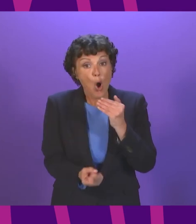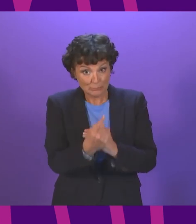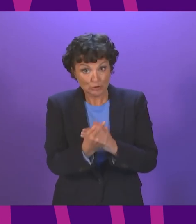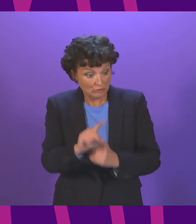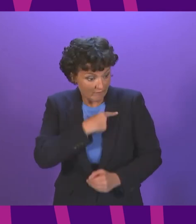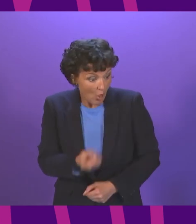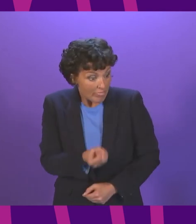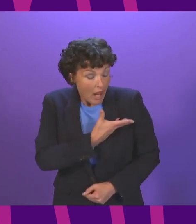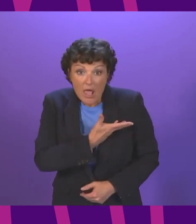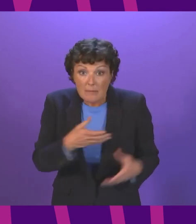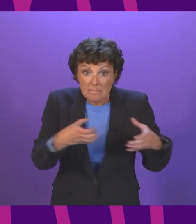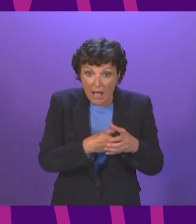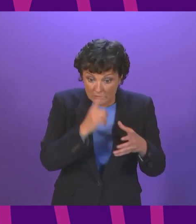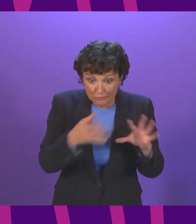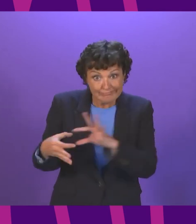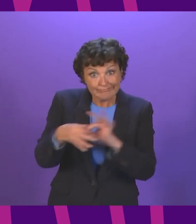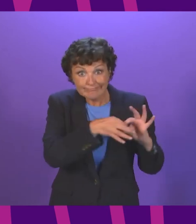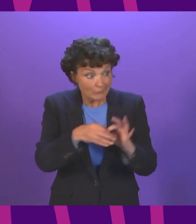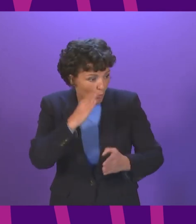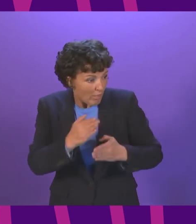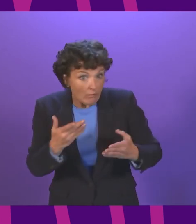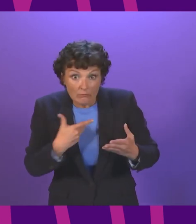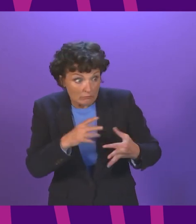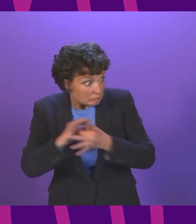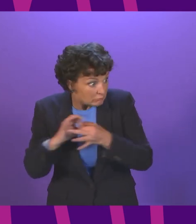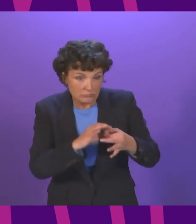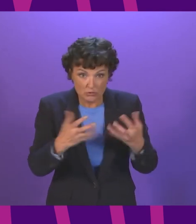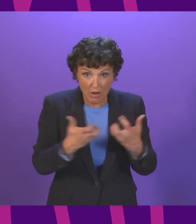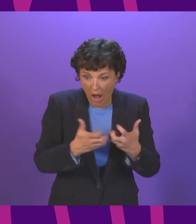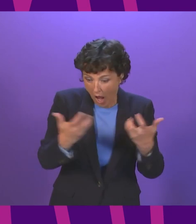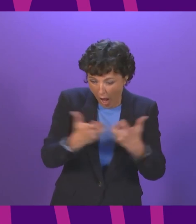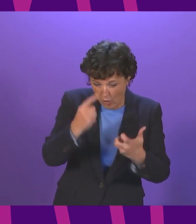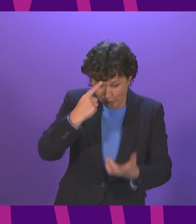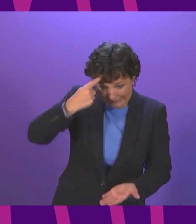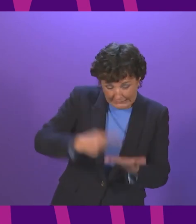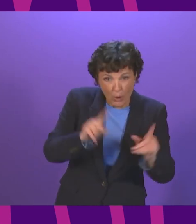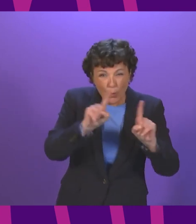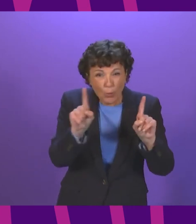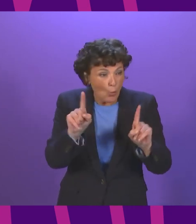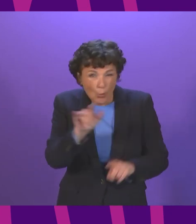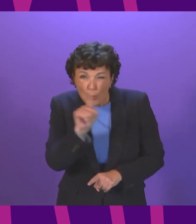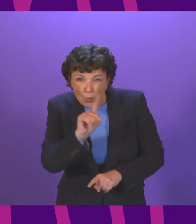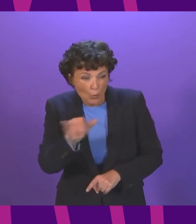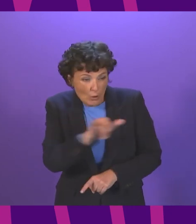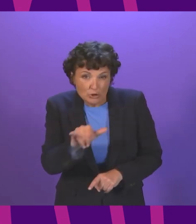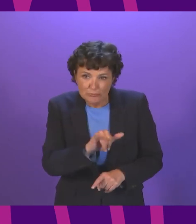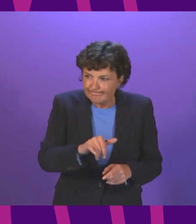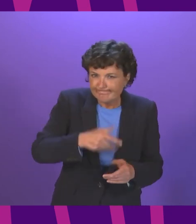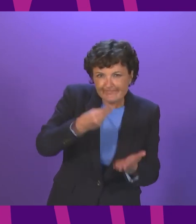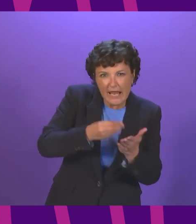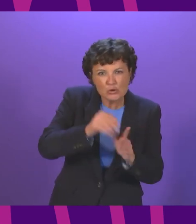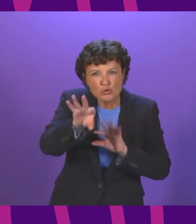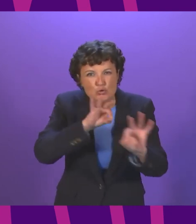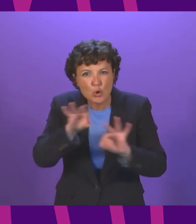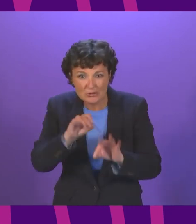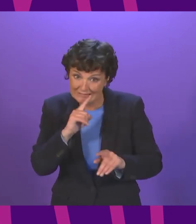Labour Party to engage constructively with us about how we make the hard financial choices that will have to be made if we wish